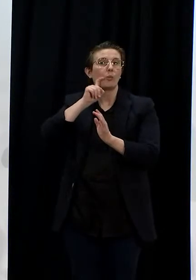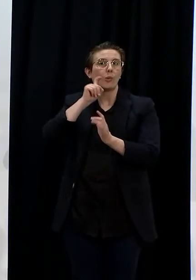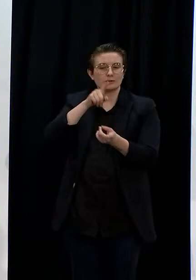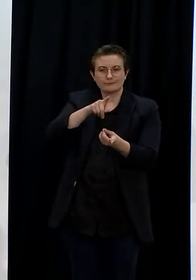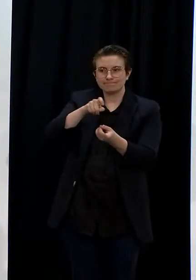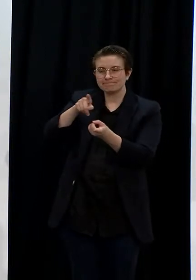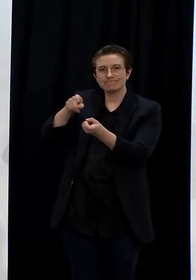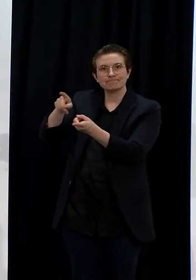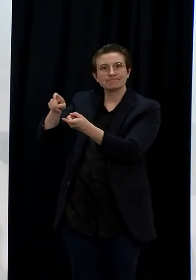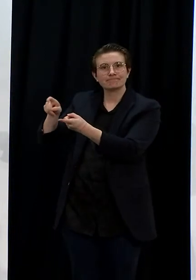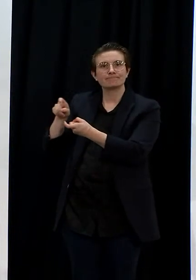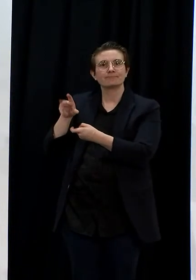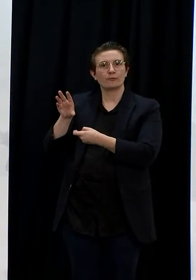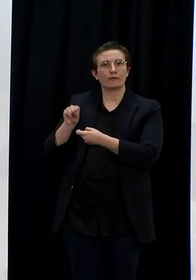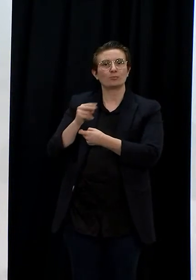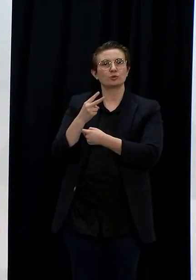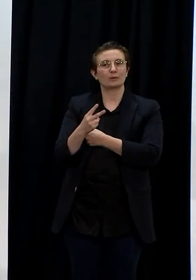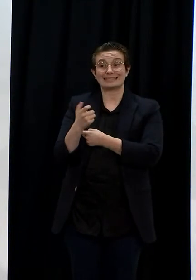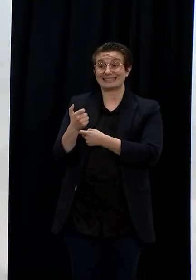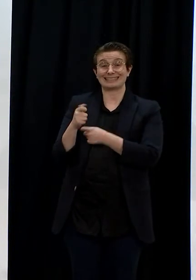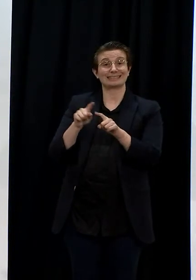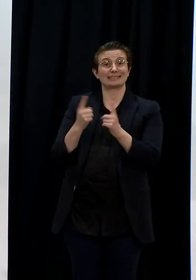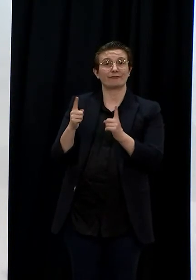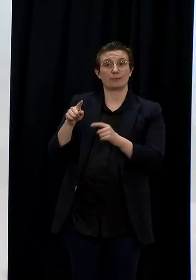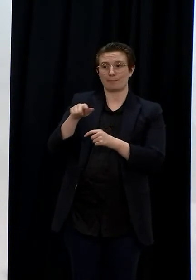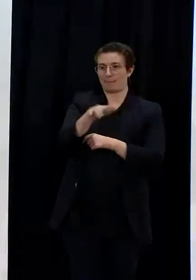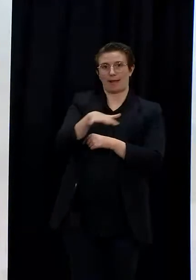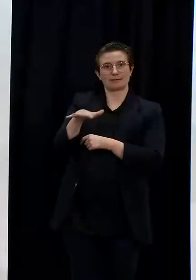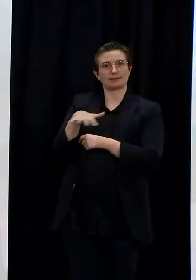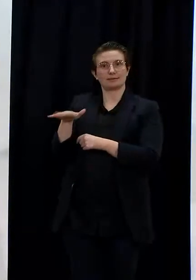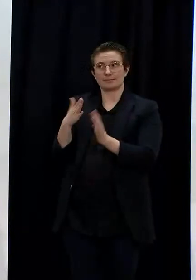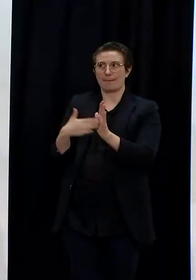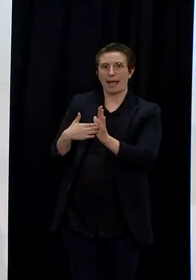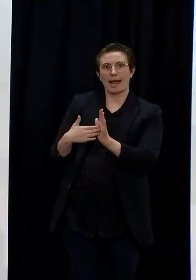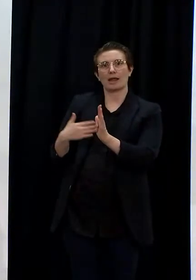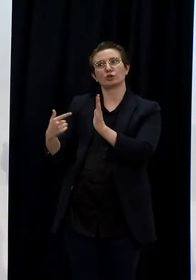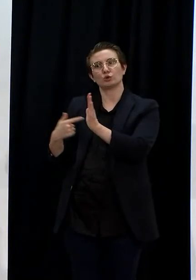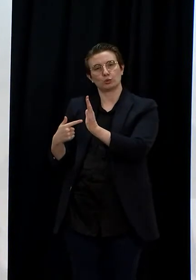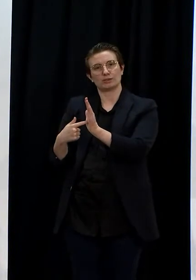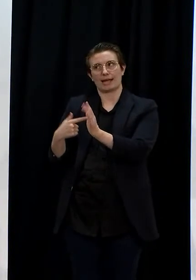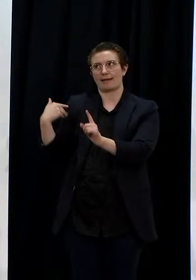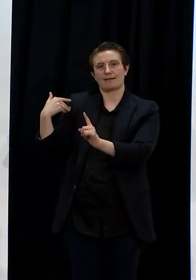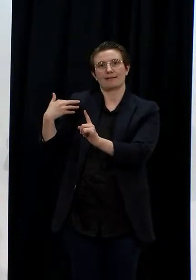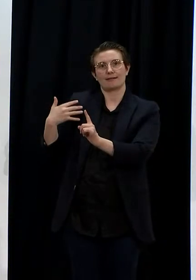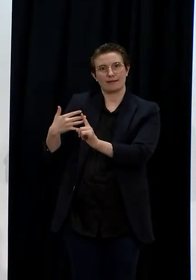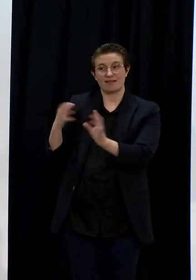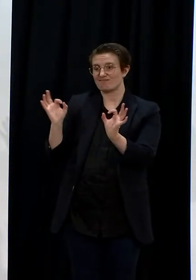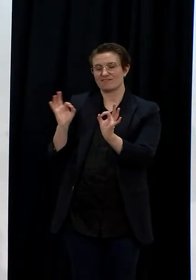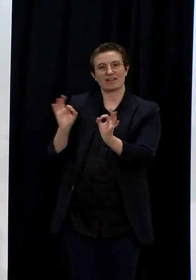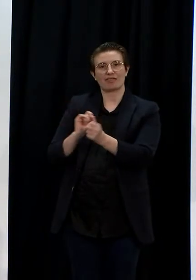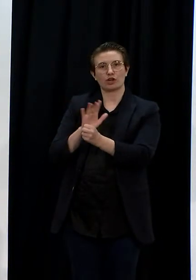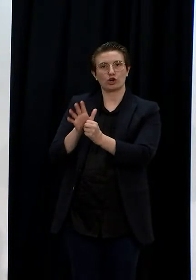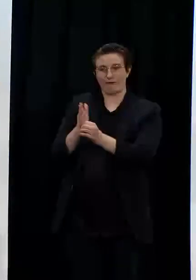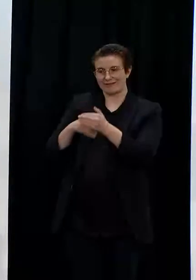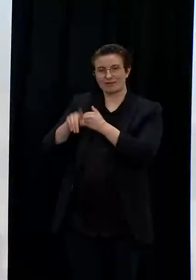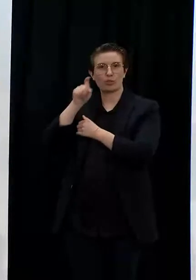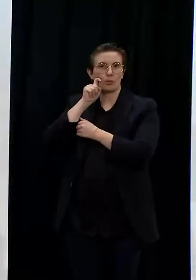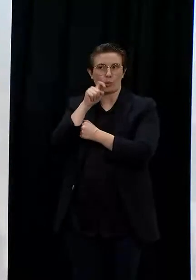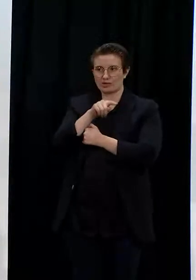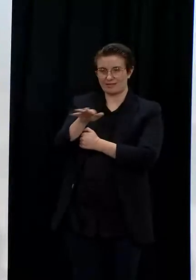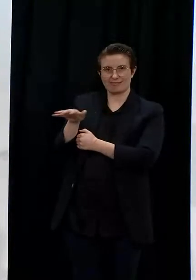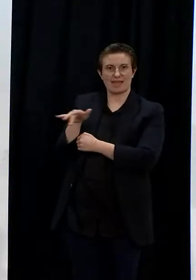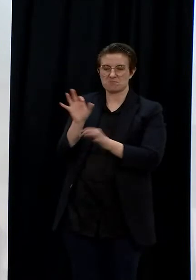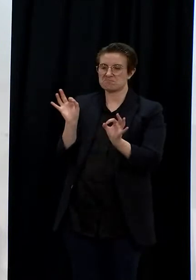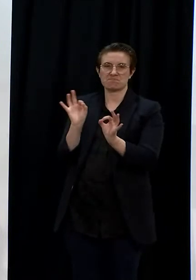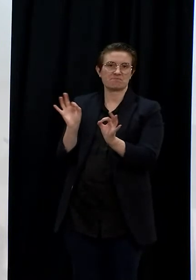sites right across the region on Monday and Tuesday. None have detected COVID-19. On that basis, we can confirm that Northland will